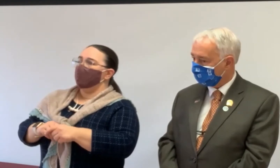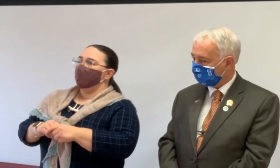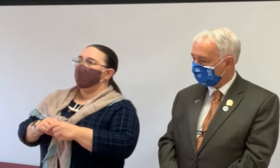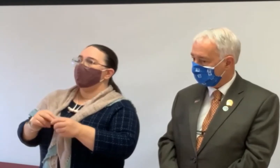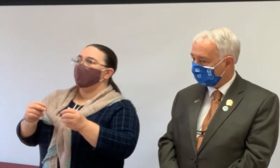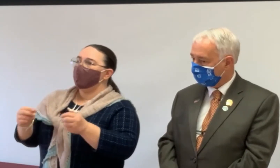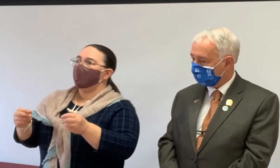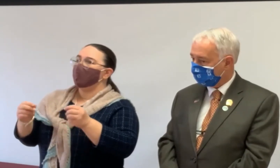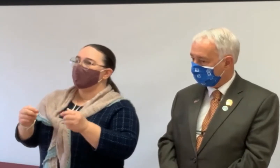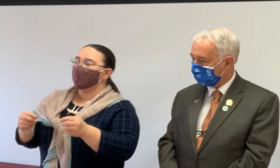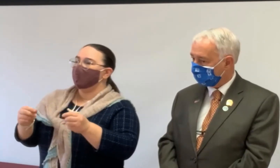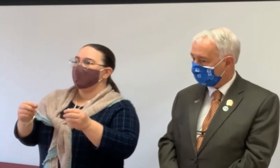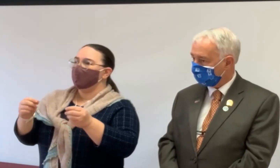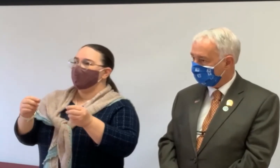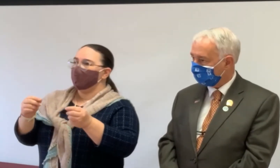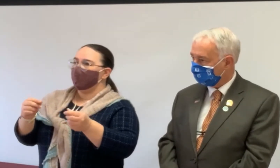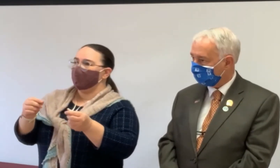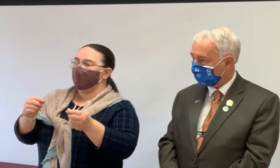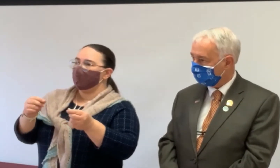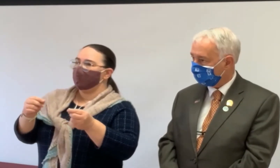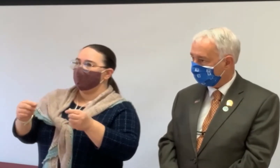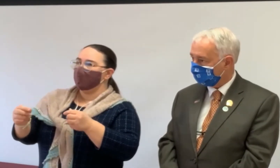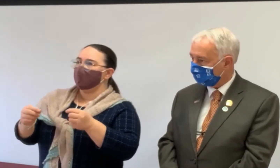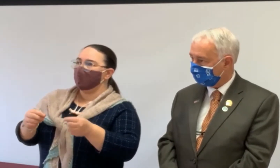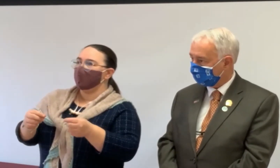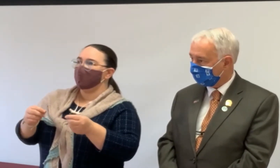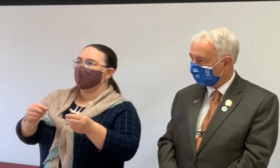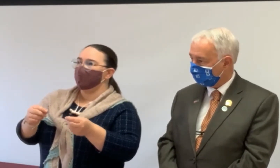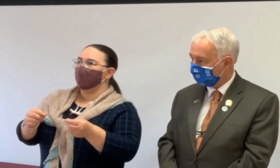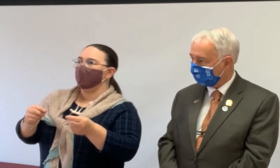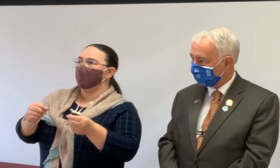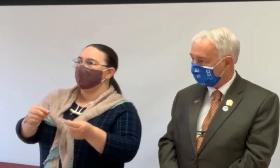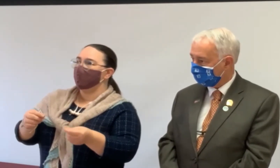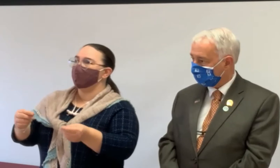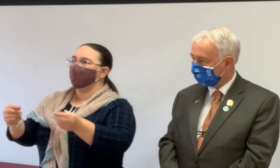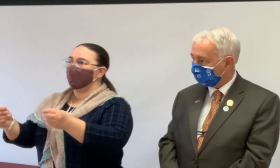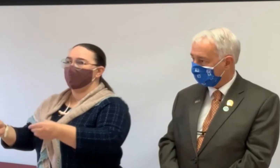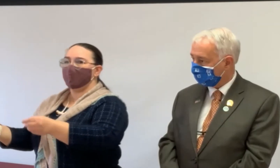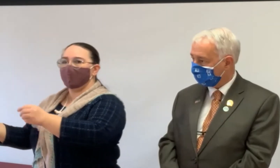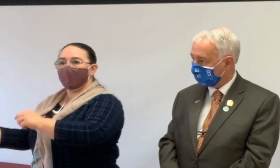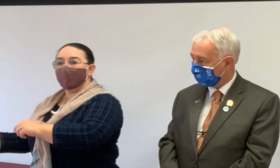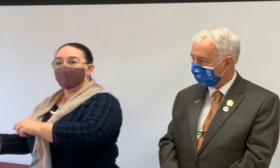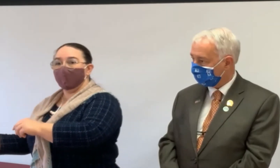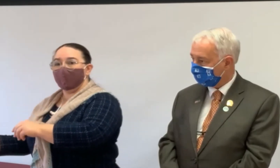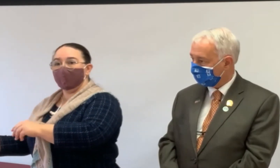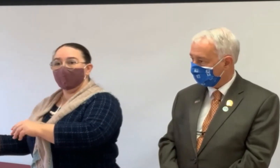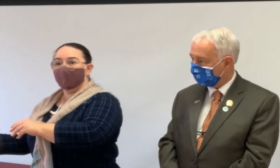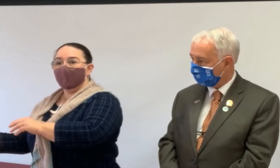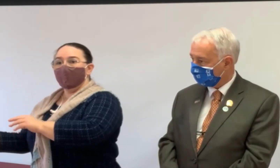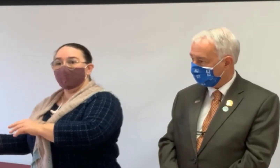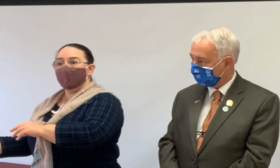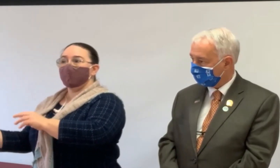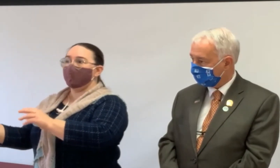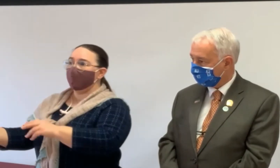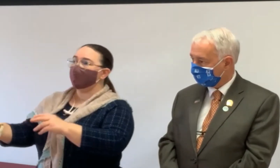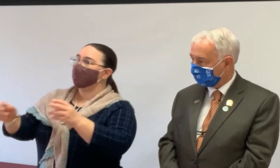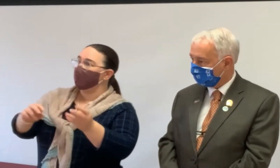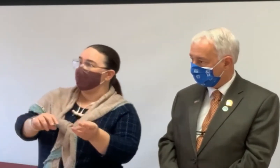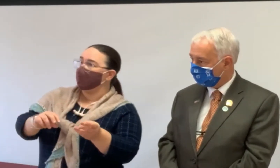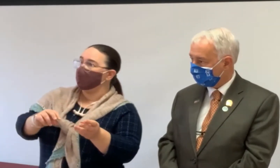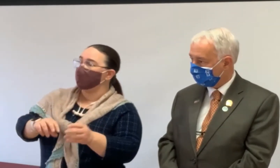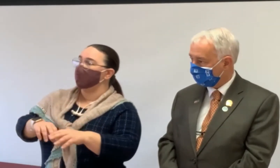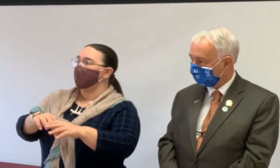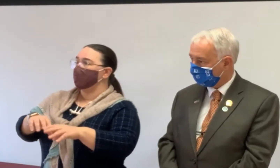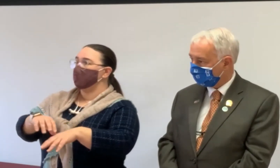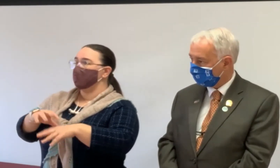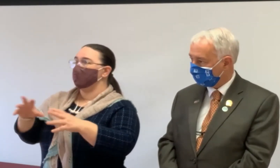Um, we can help you understand where some of these changes might improve your property and add to the value or detract from